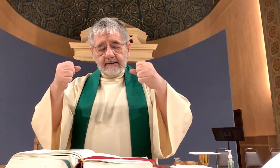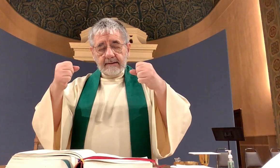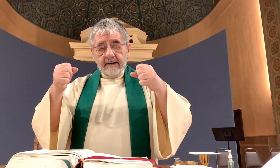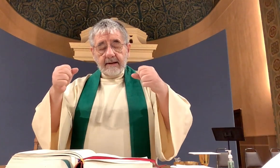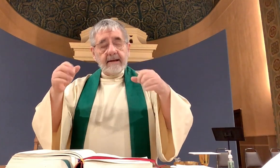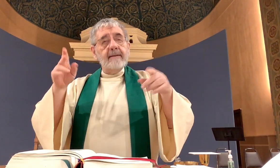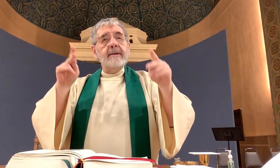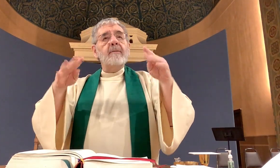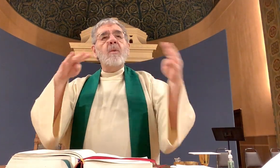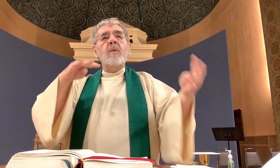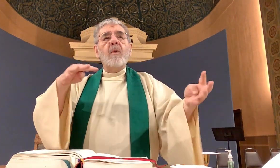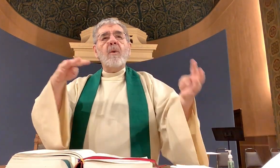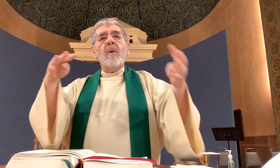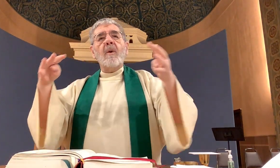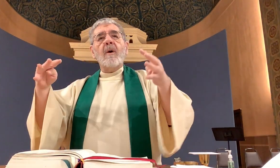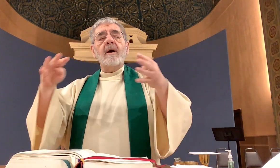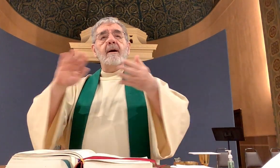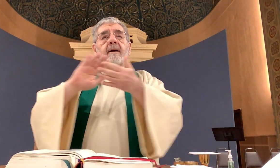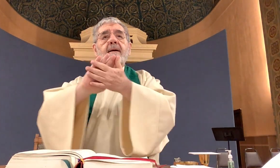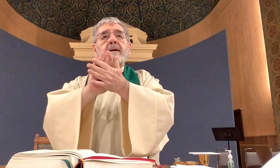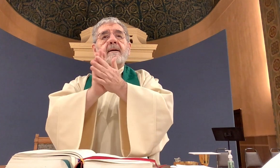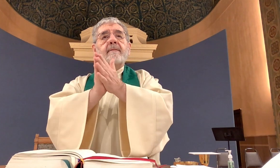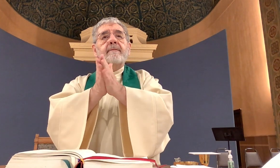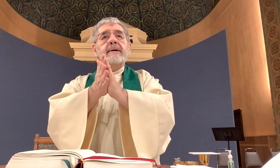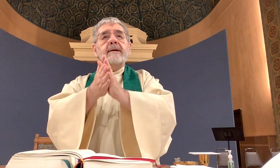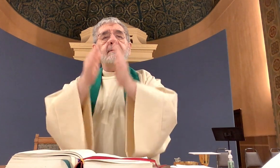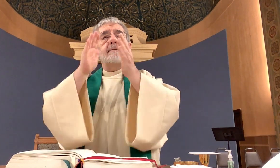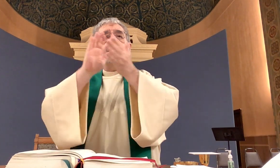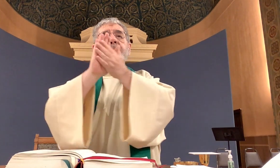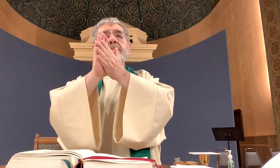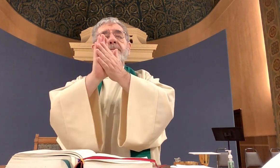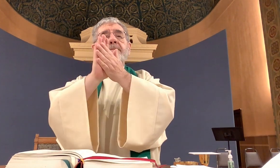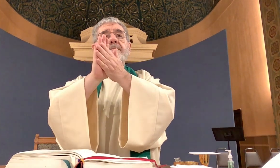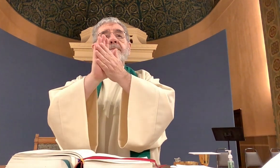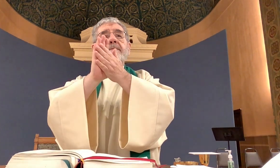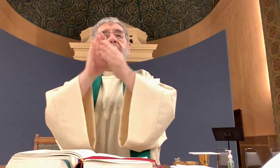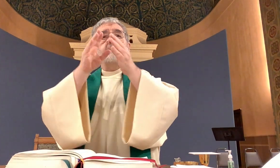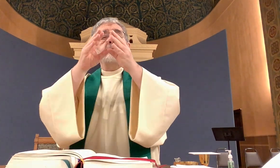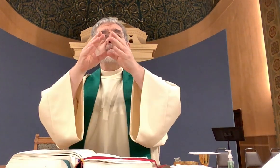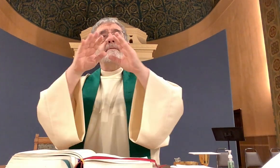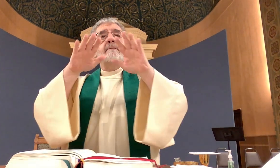that those at war may settle their disputes